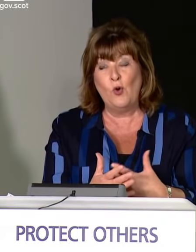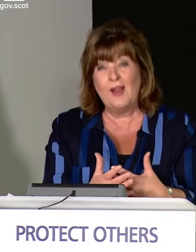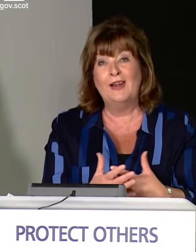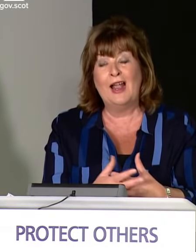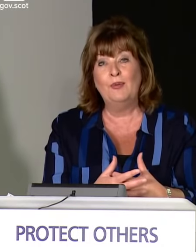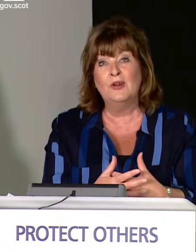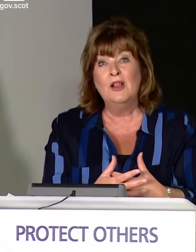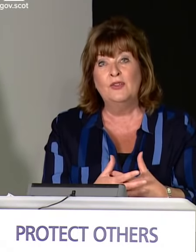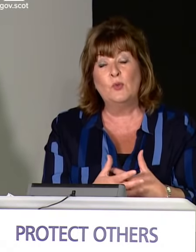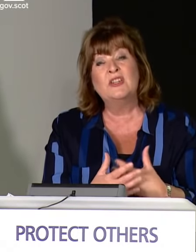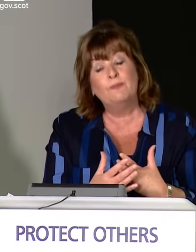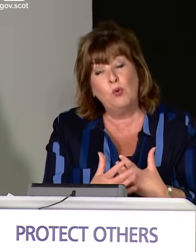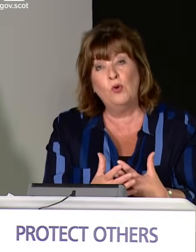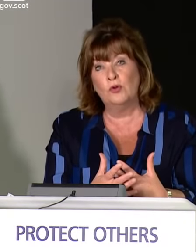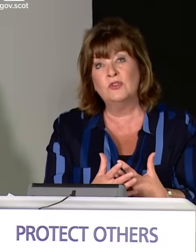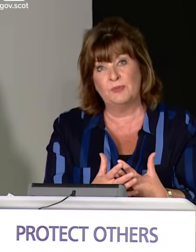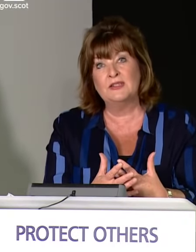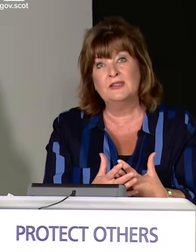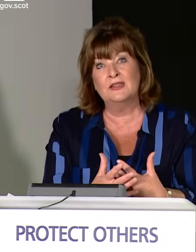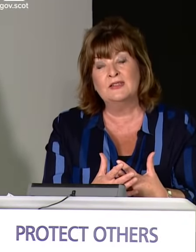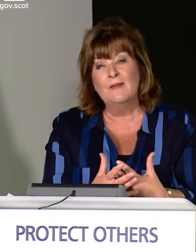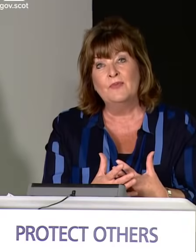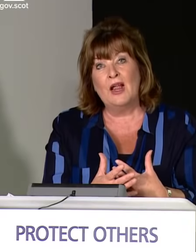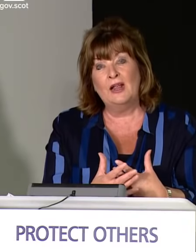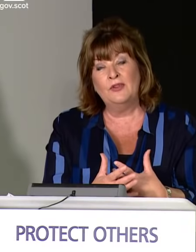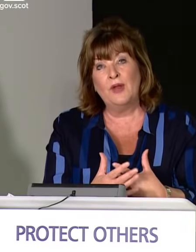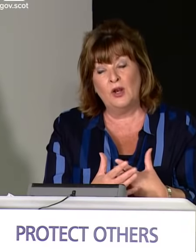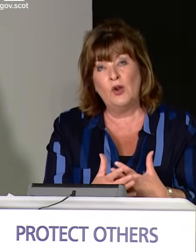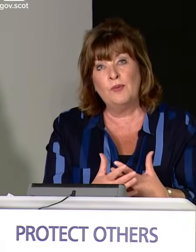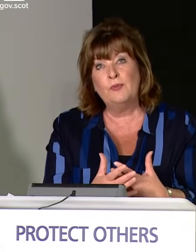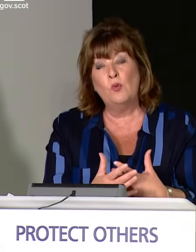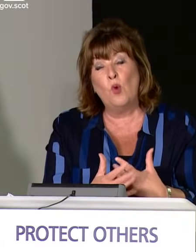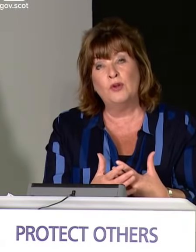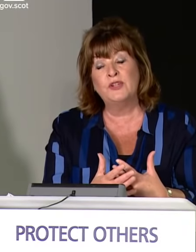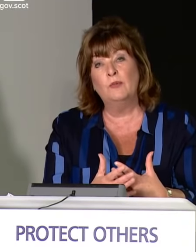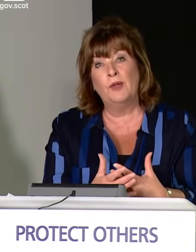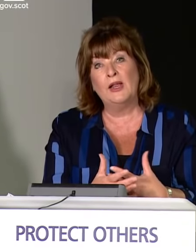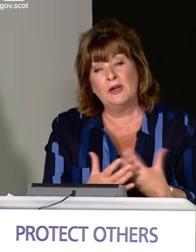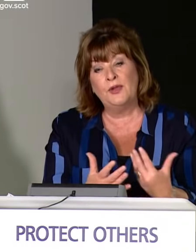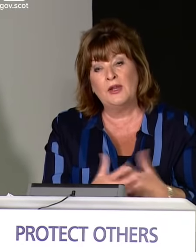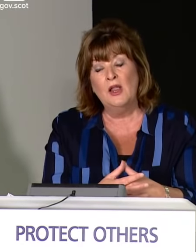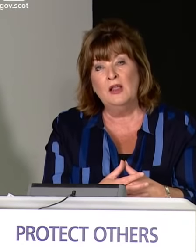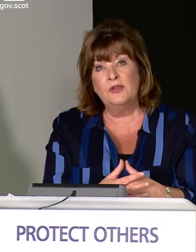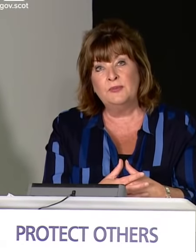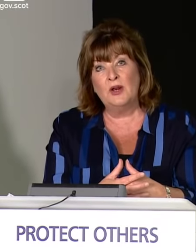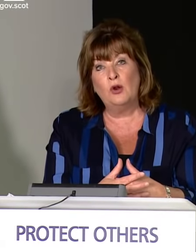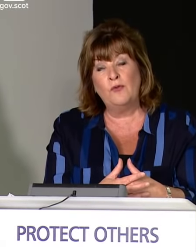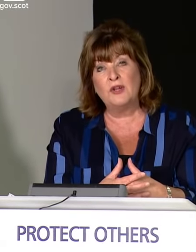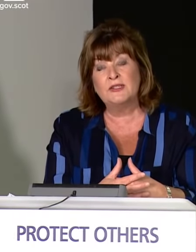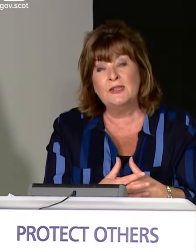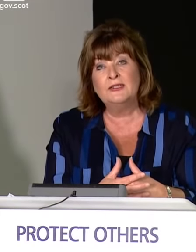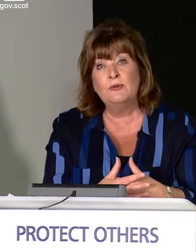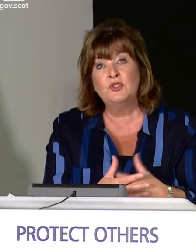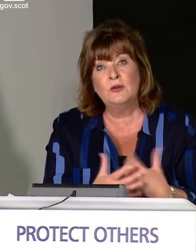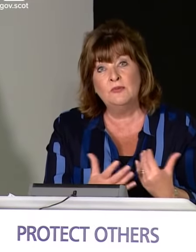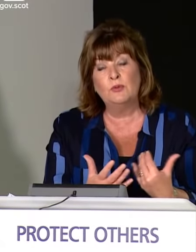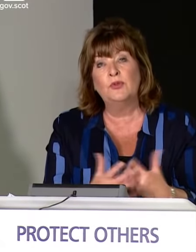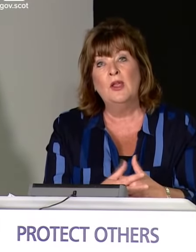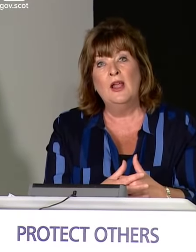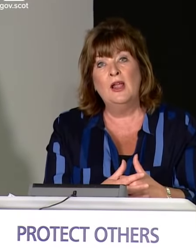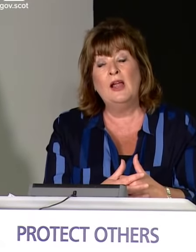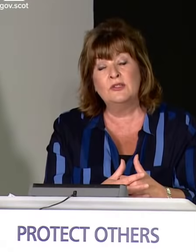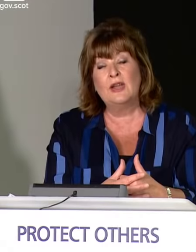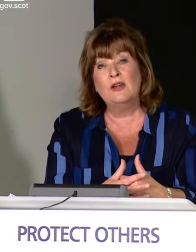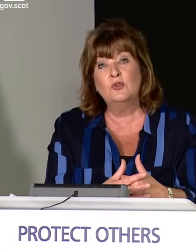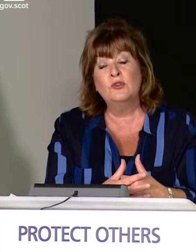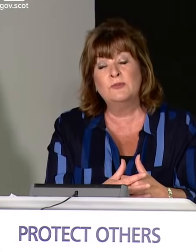I hope can happen, that we support those businesses and there'll be a lot of people who want to come back. And I think there's been a lot of versatility with gyms,